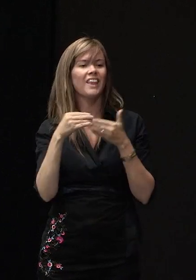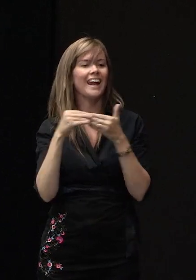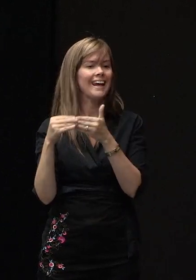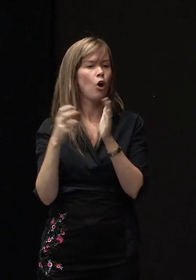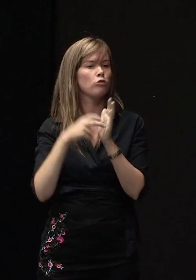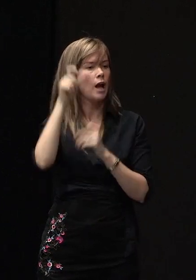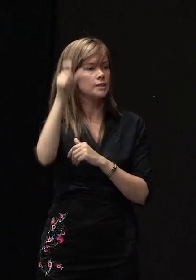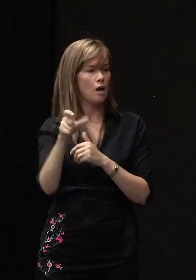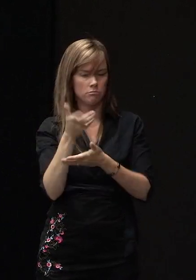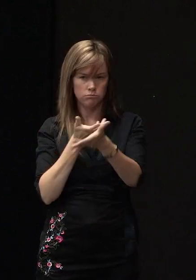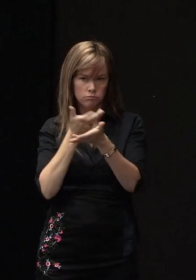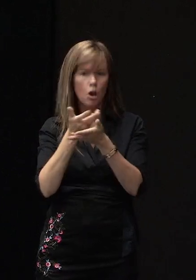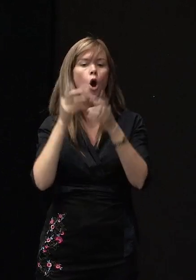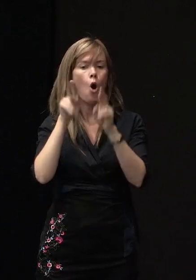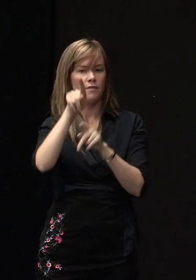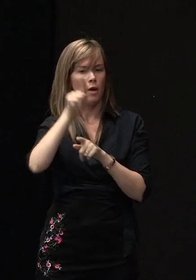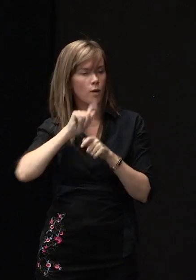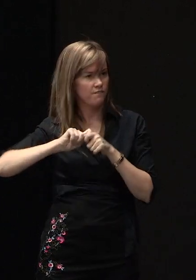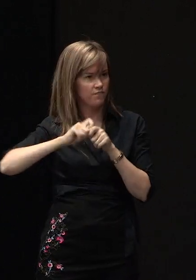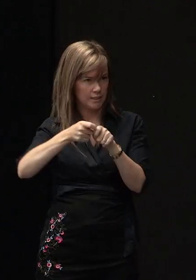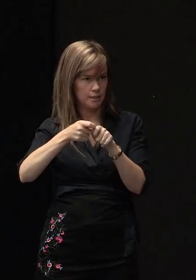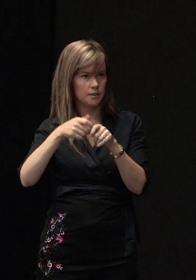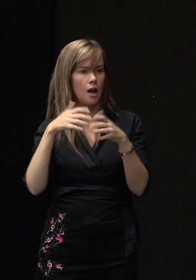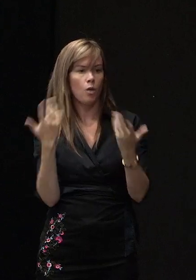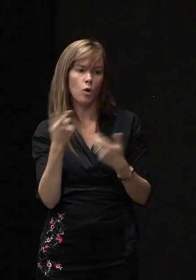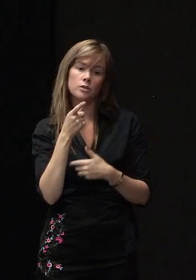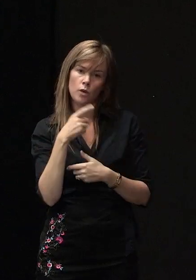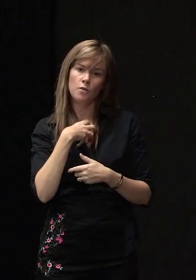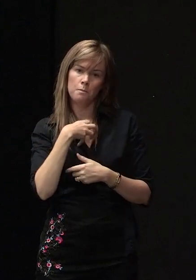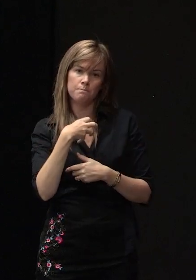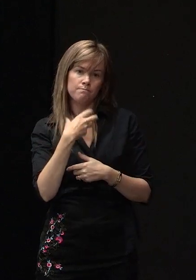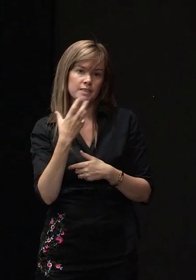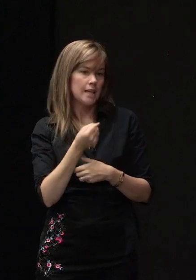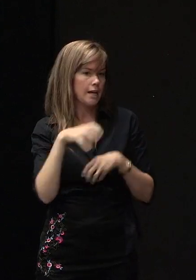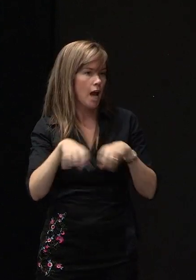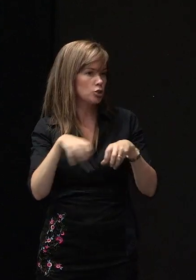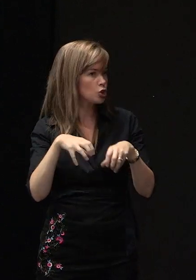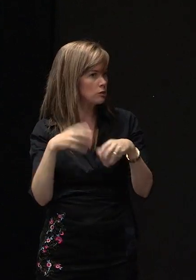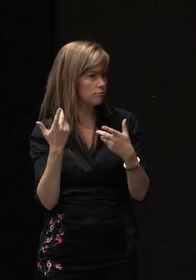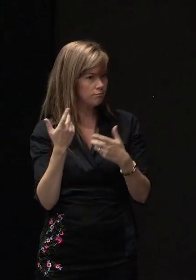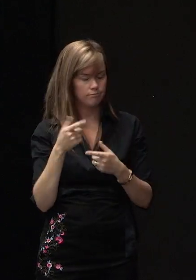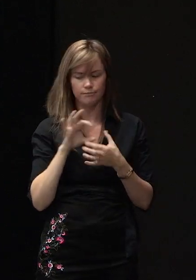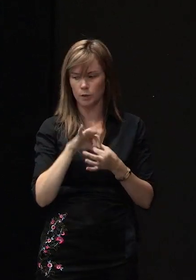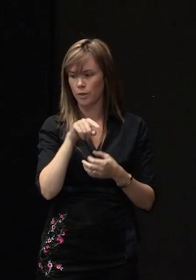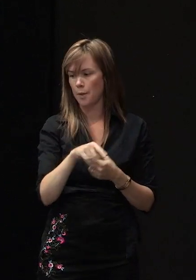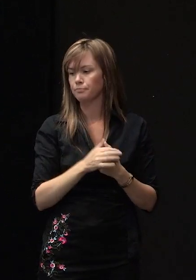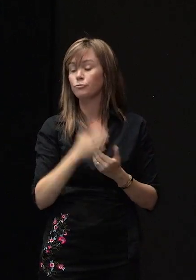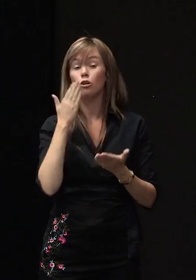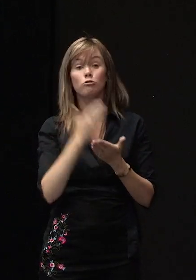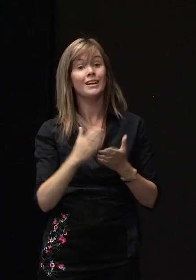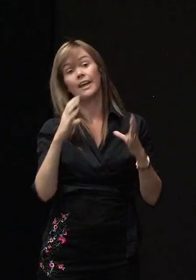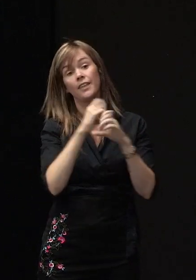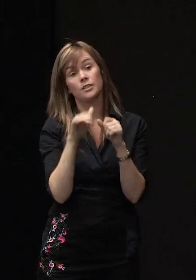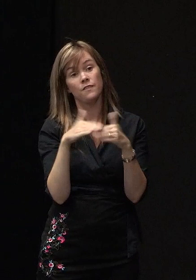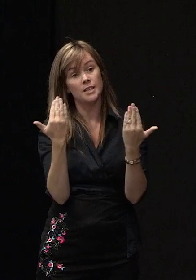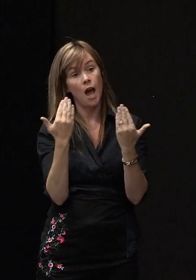and hopefully they will rectify it. Otherwise, you might need to take further steps. Technically, it's the homeowner at the end of the